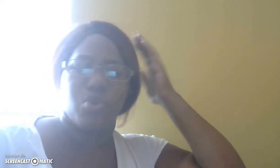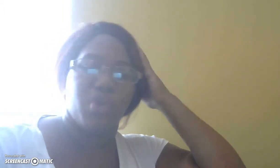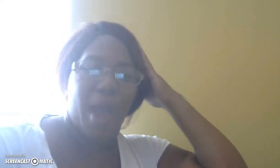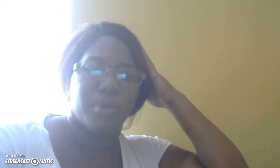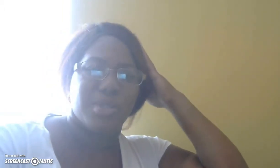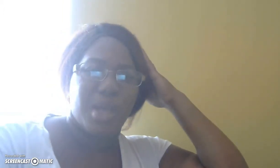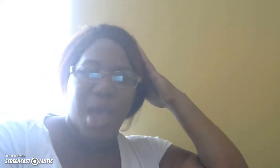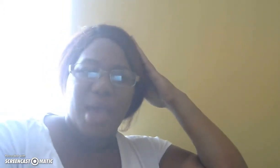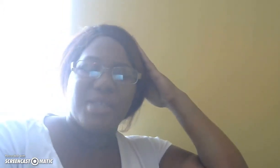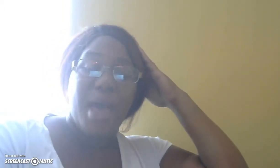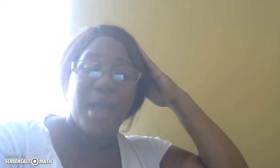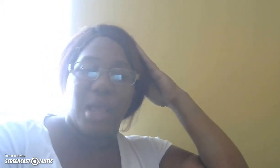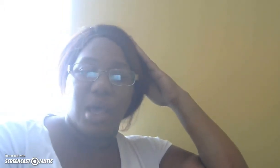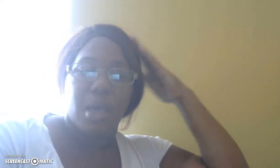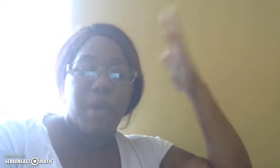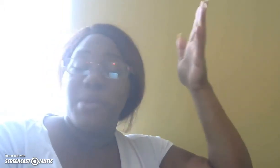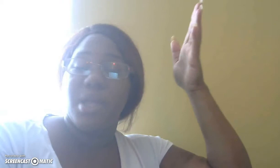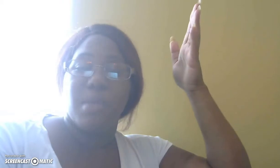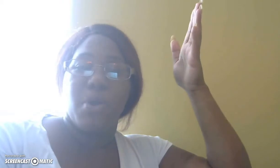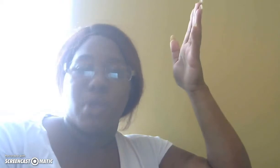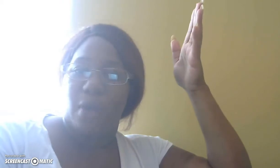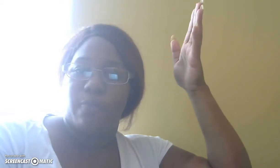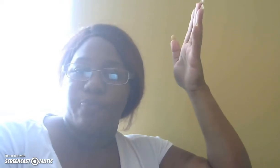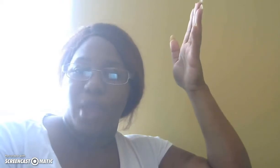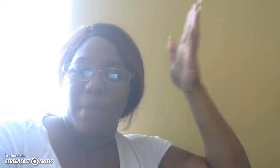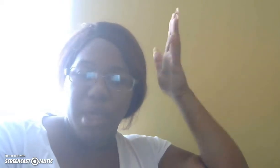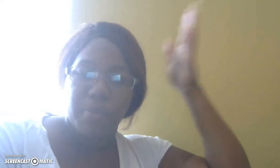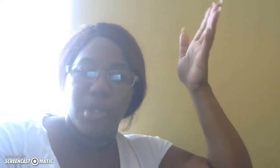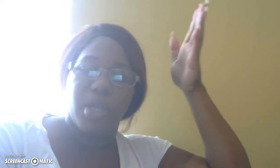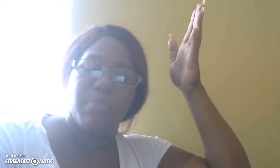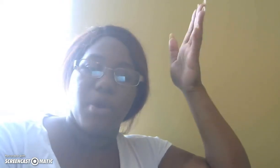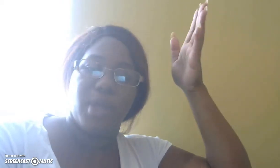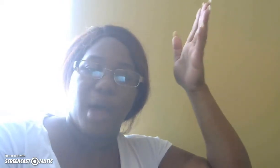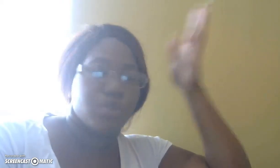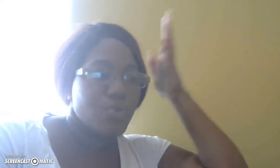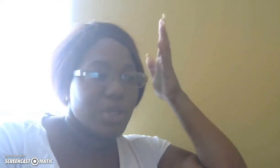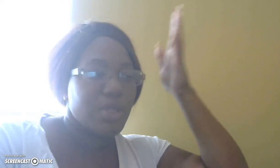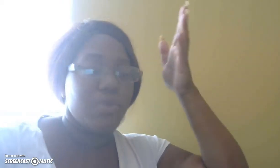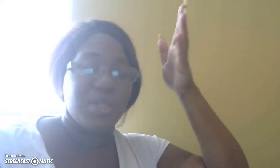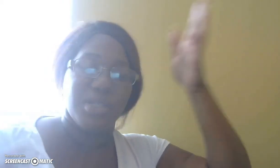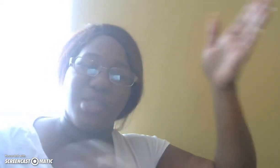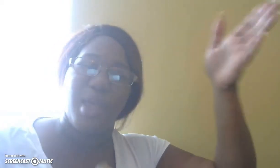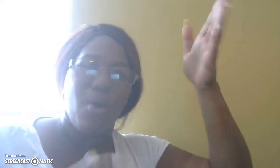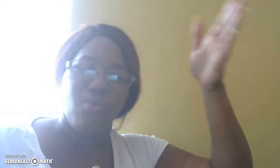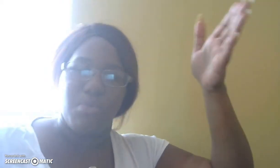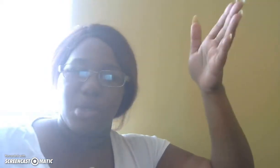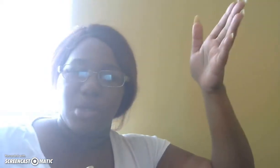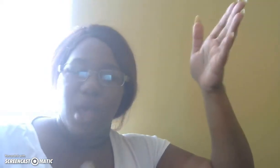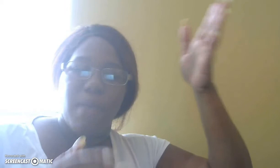to three hours it's a headache people are getting burnt out okay people are getting burnt out so you can literally just stay home and